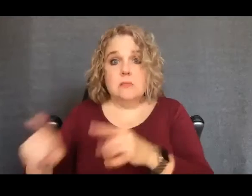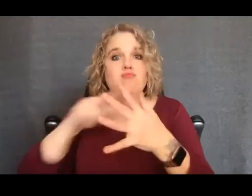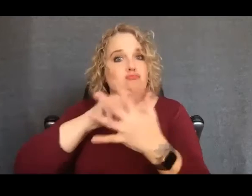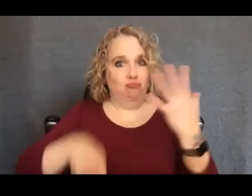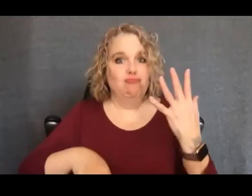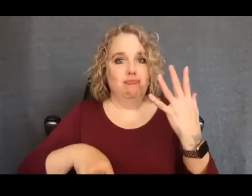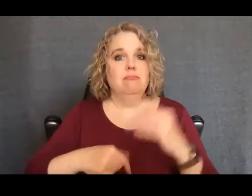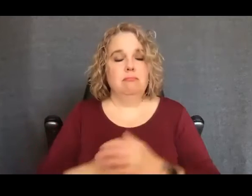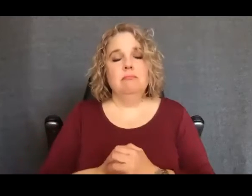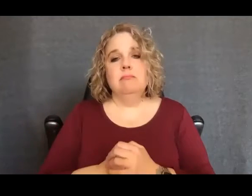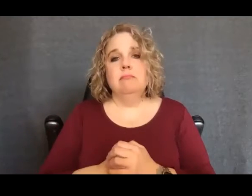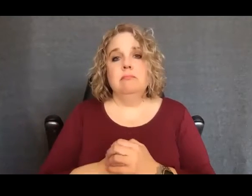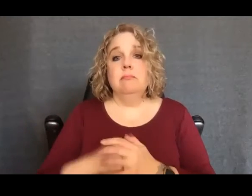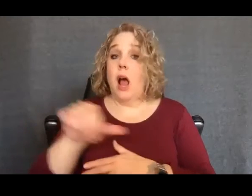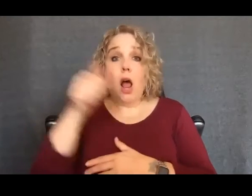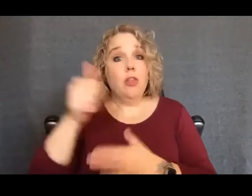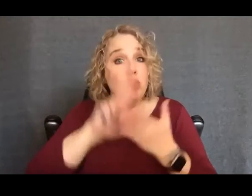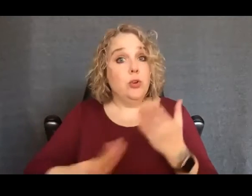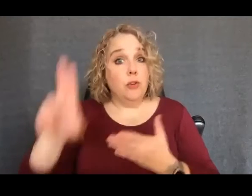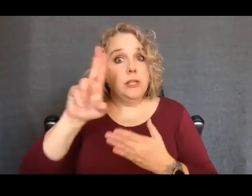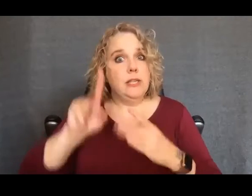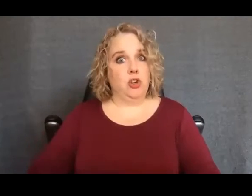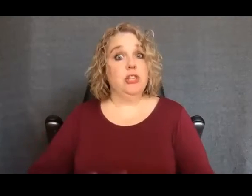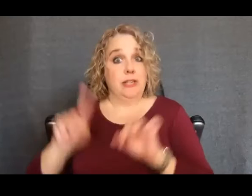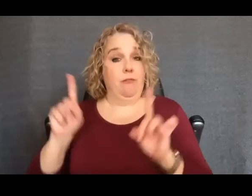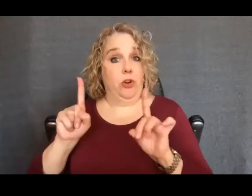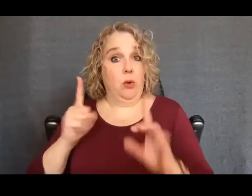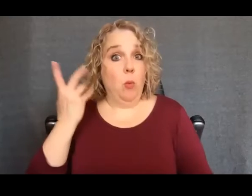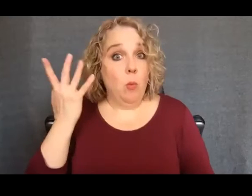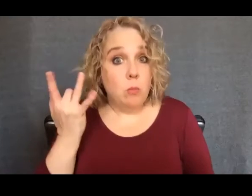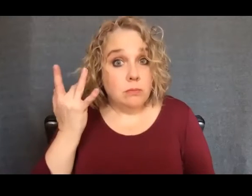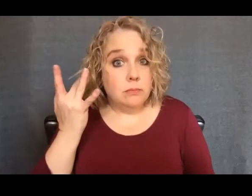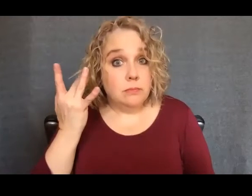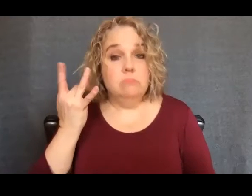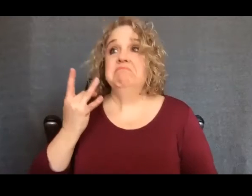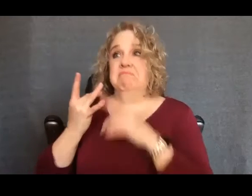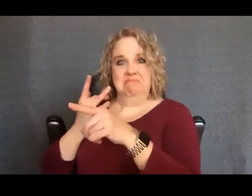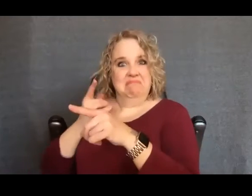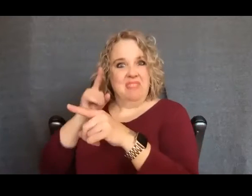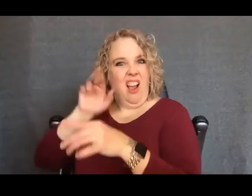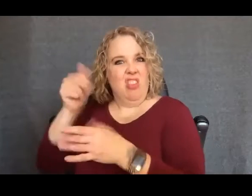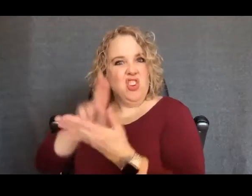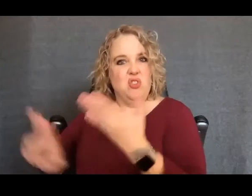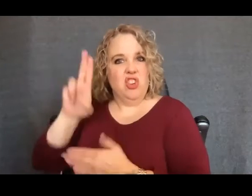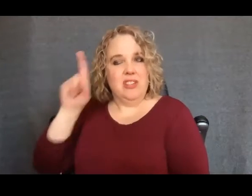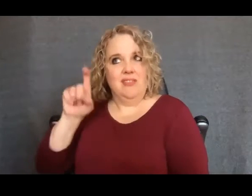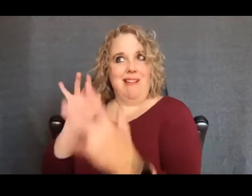Unlike other universities, there is no need to contract out with an interpreting agency in hopes there is someone